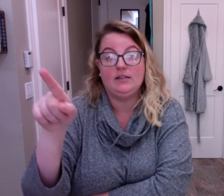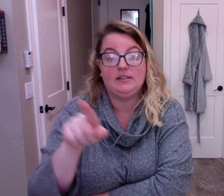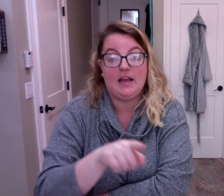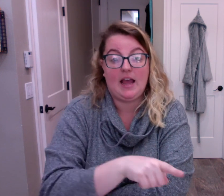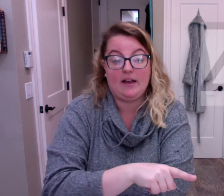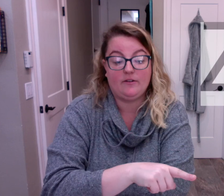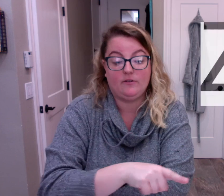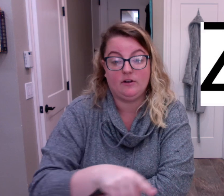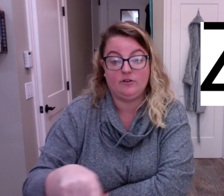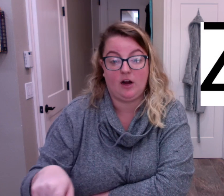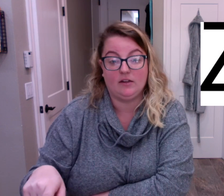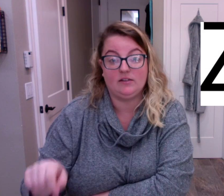diagonal, across.